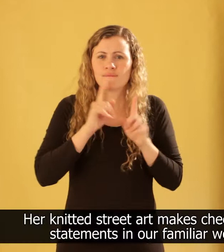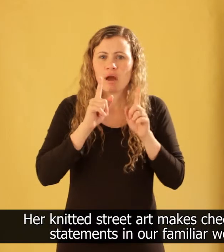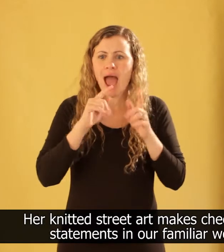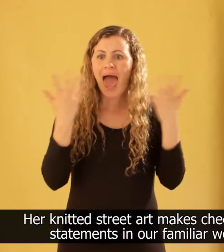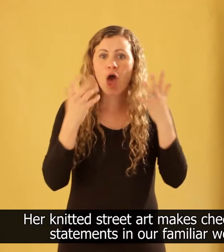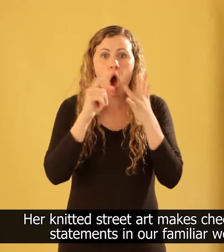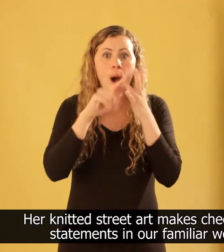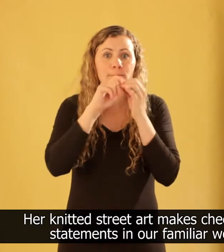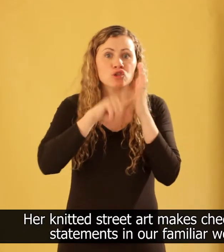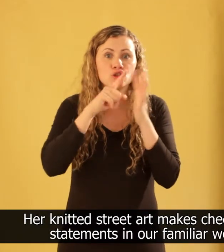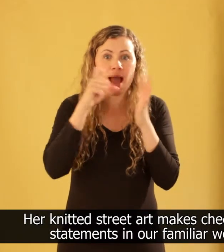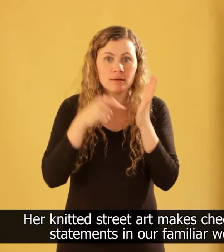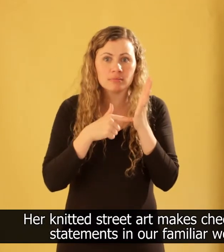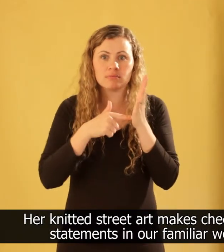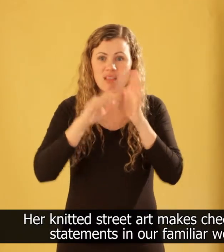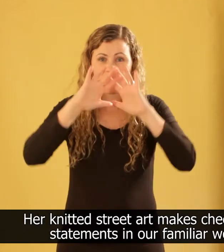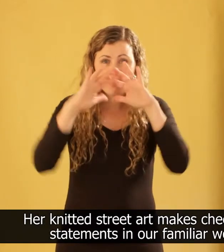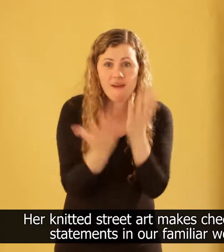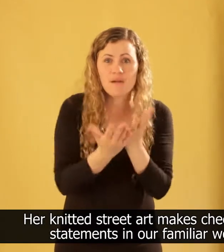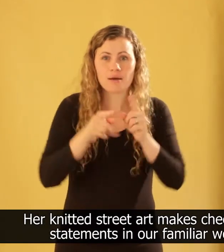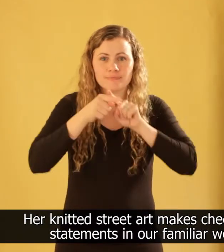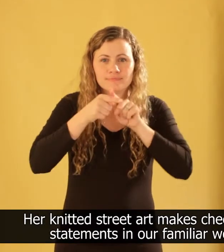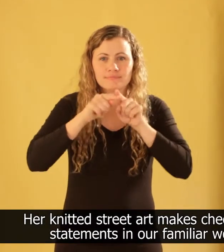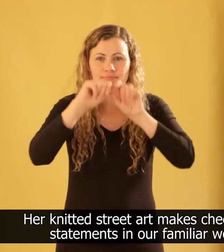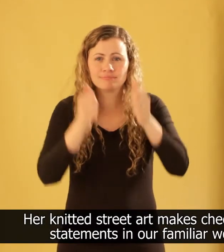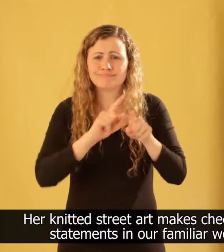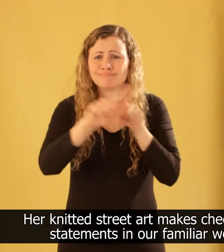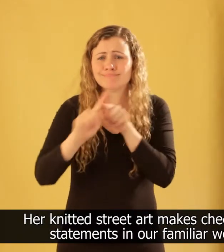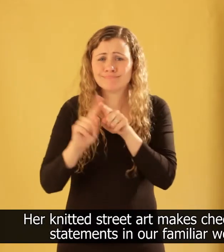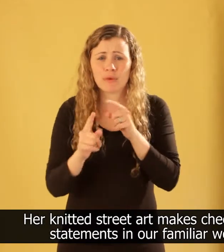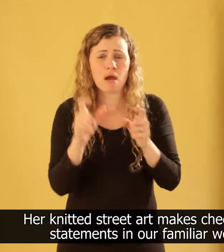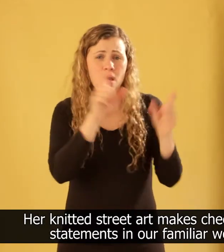street art makes cheeky and visual statements in our familiar worlds.